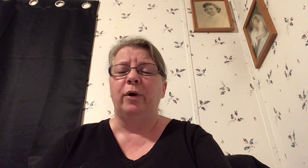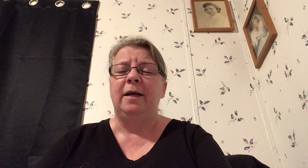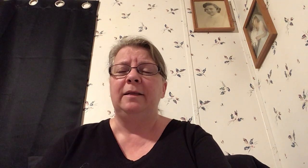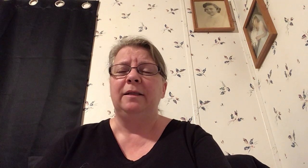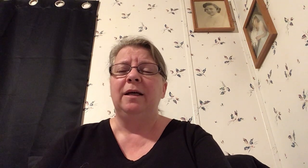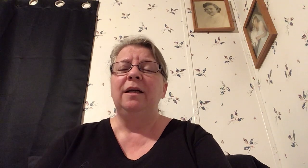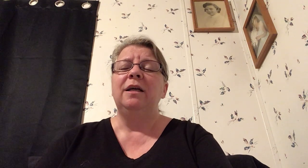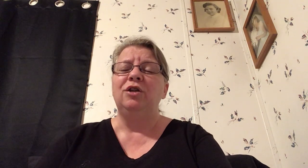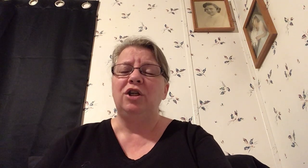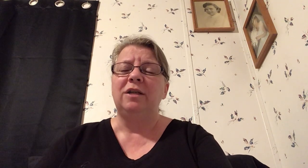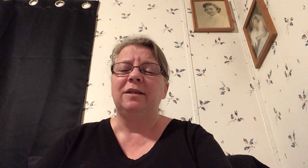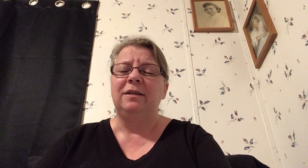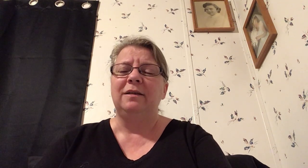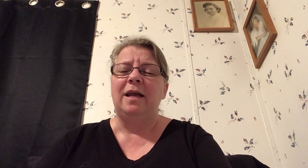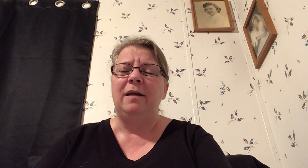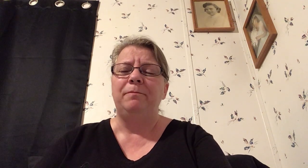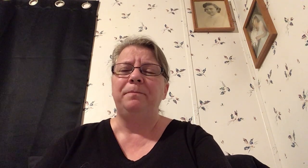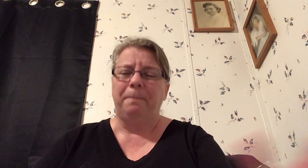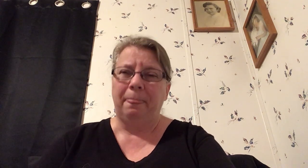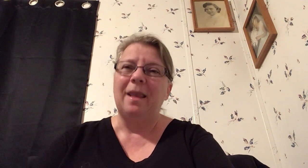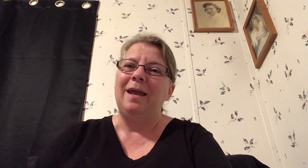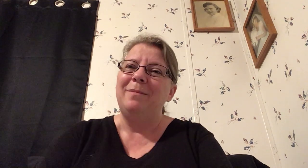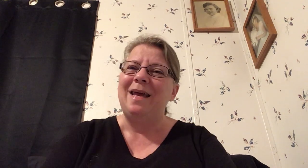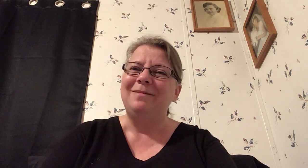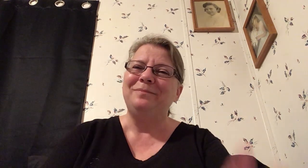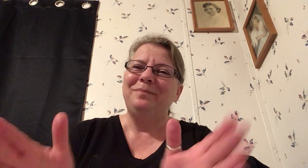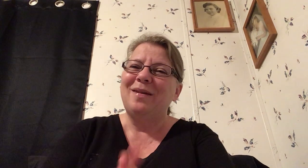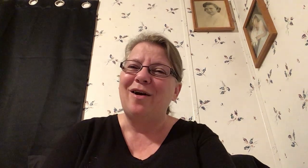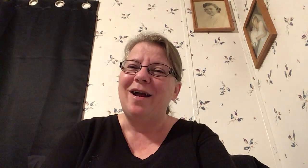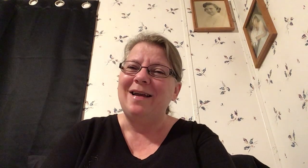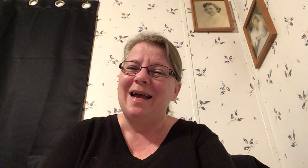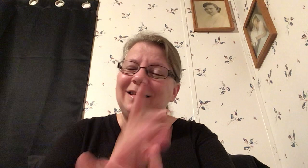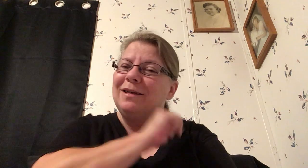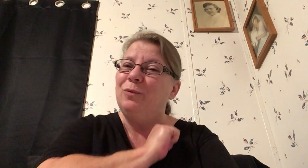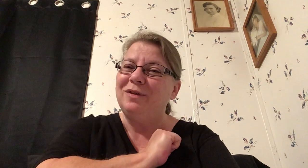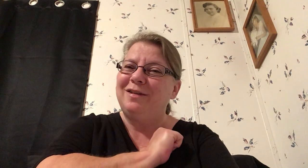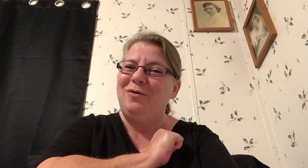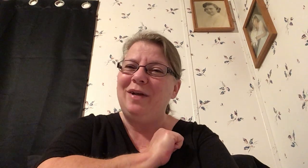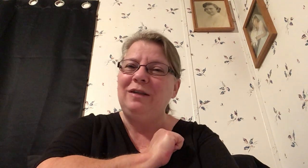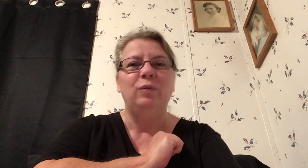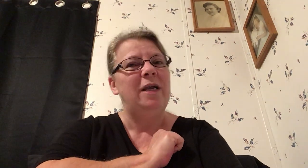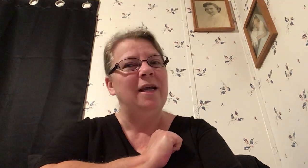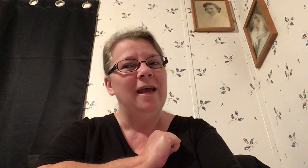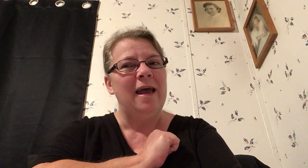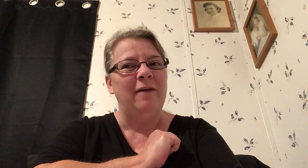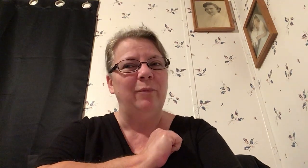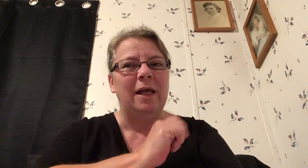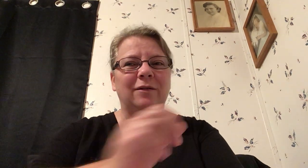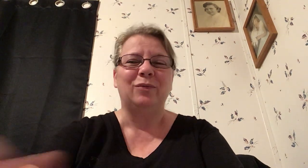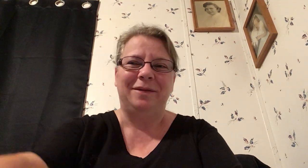praise in Jesus name amen alright guys we'll see you next week have a blessed one